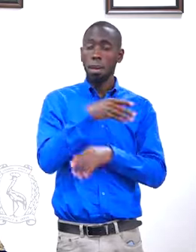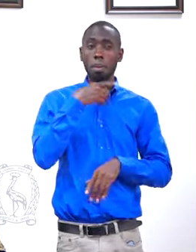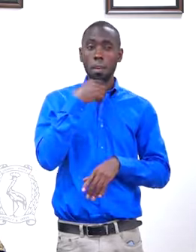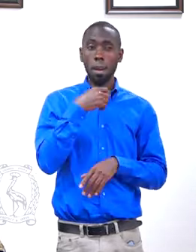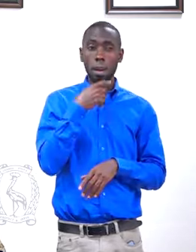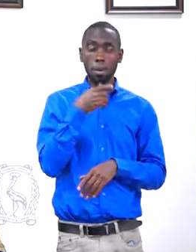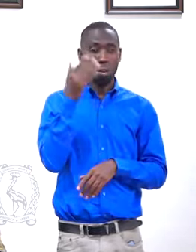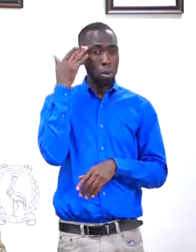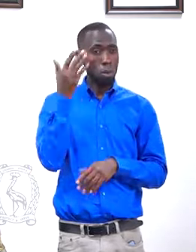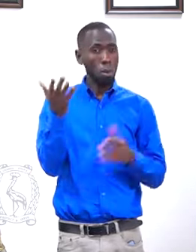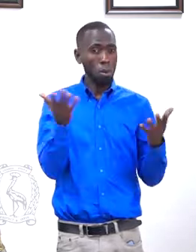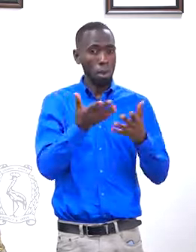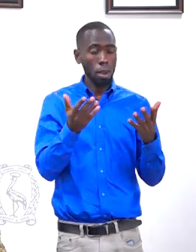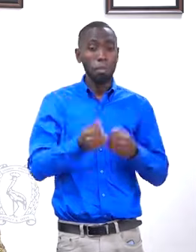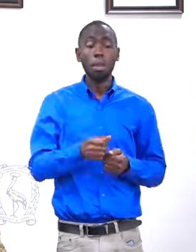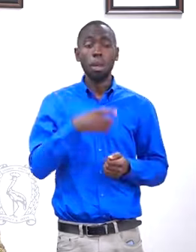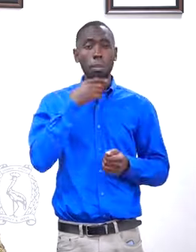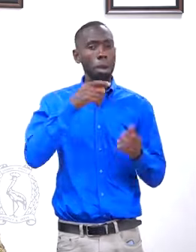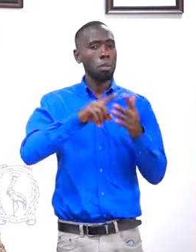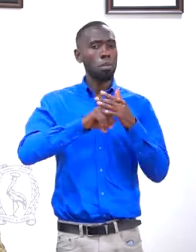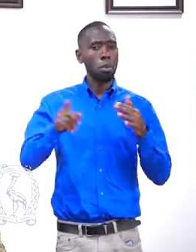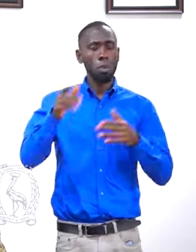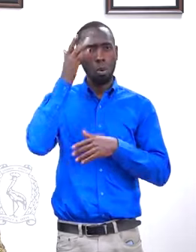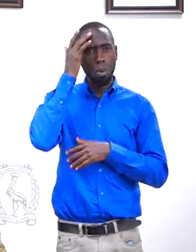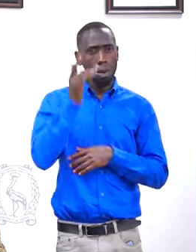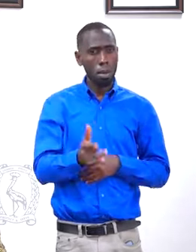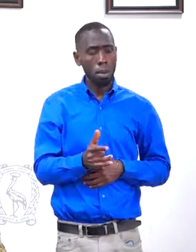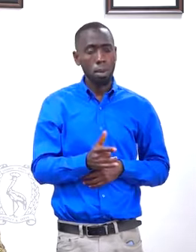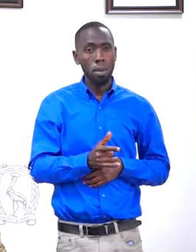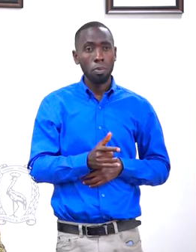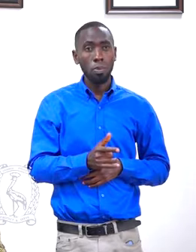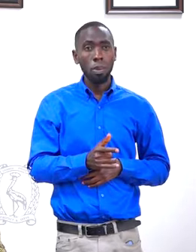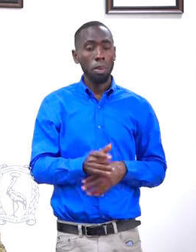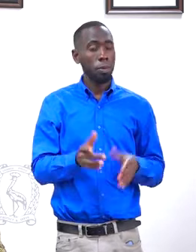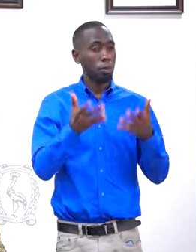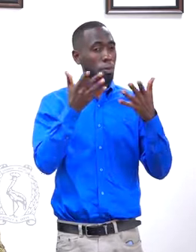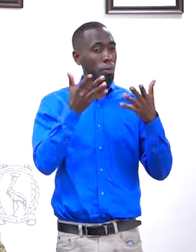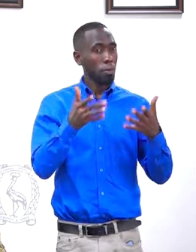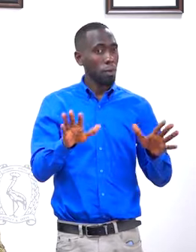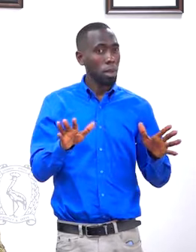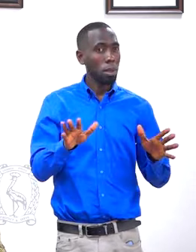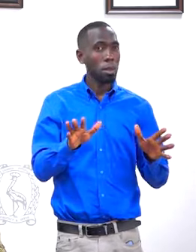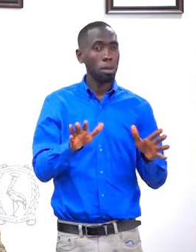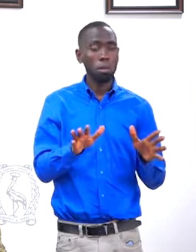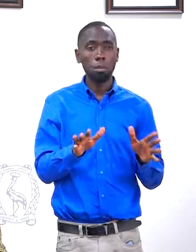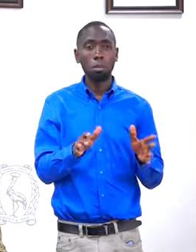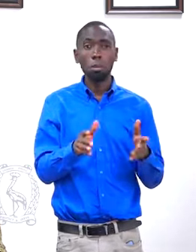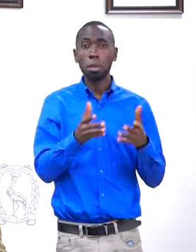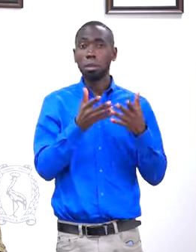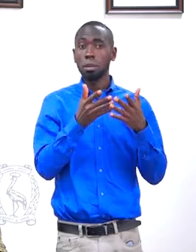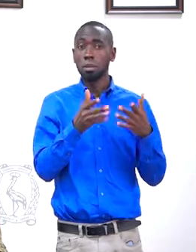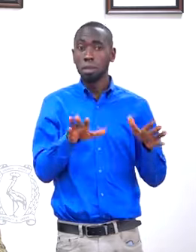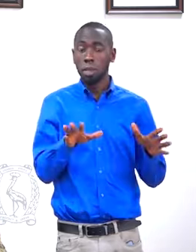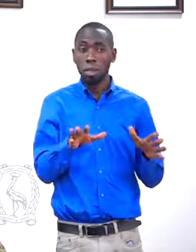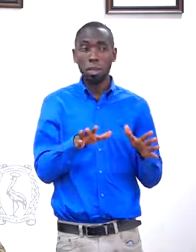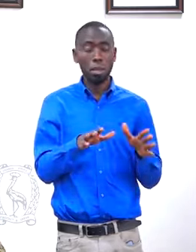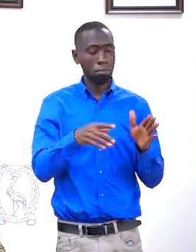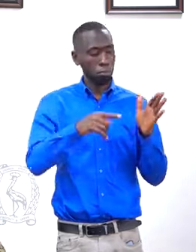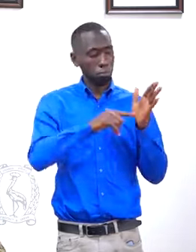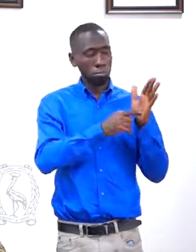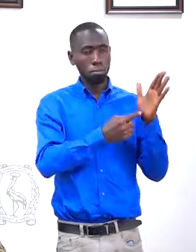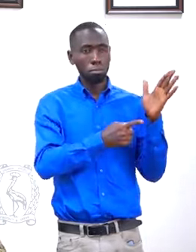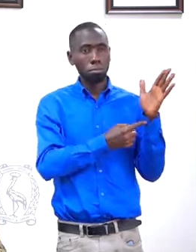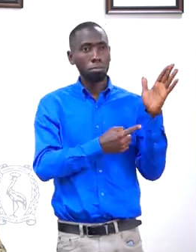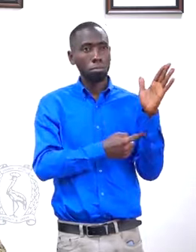He disappeared on allegations after charges that